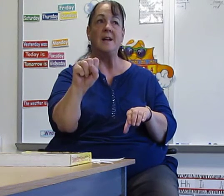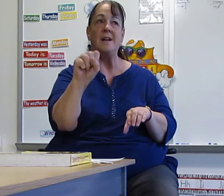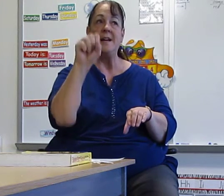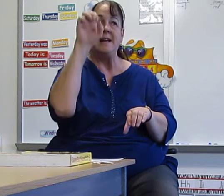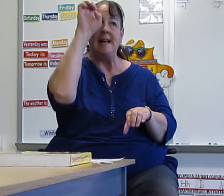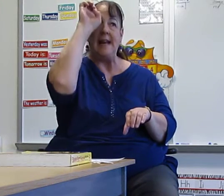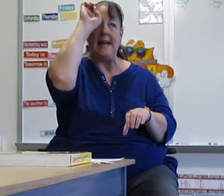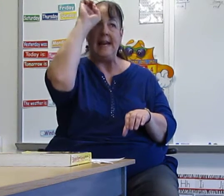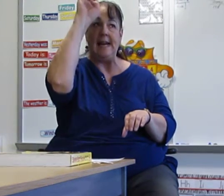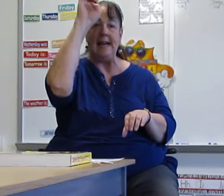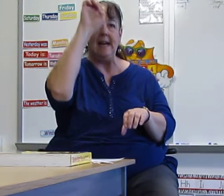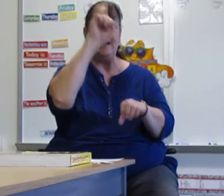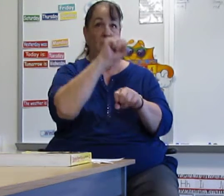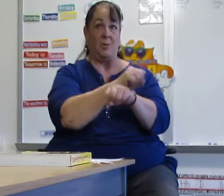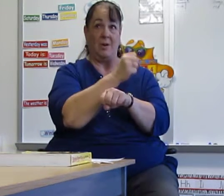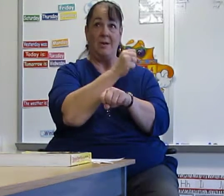Does he work?